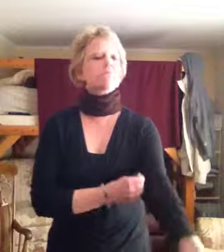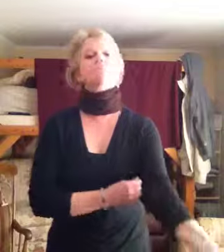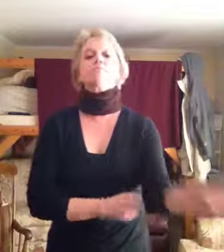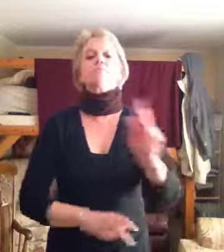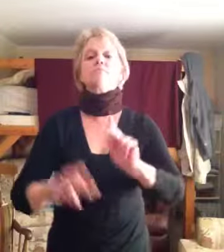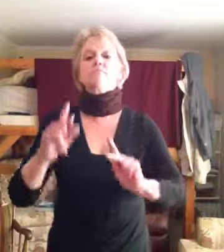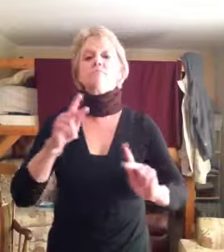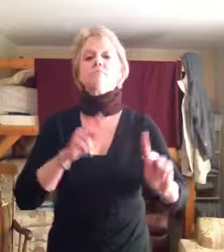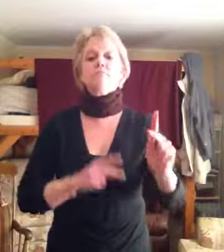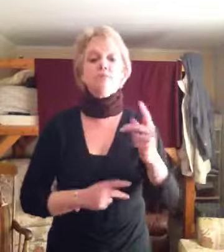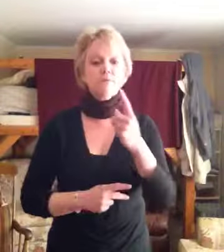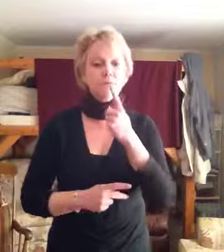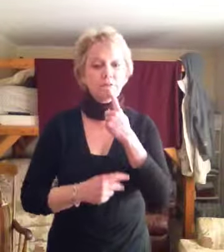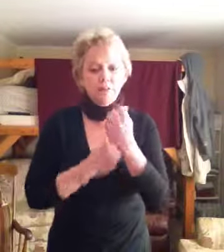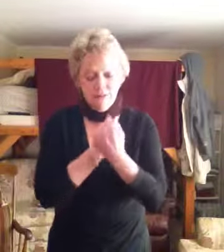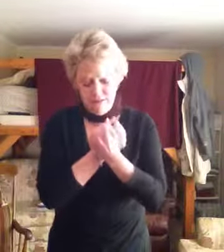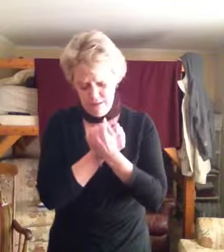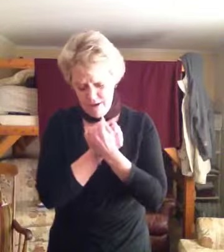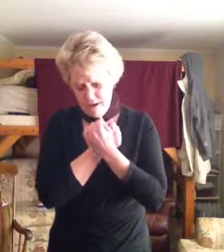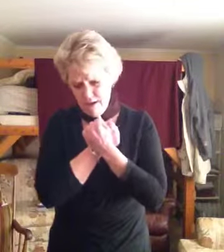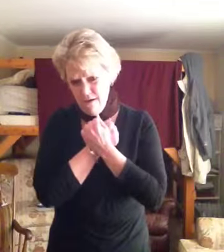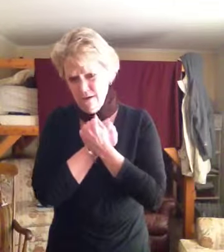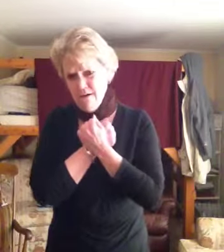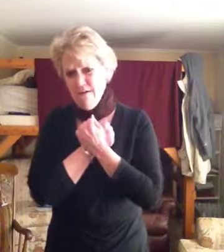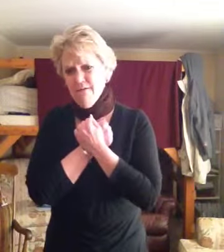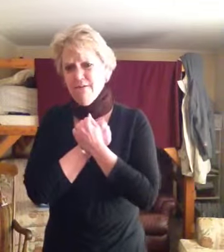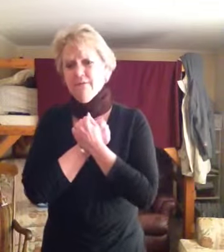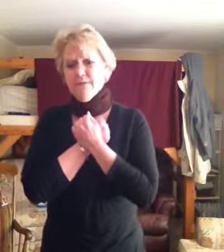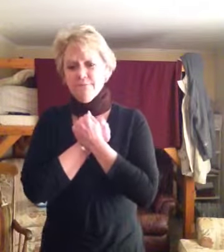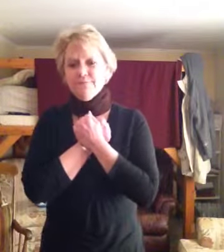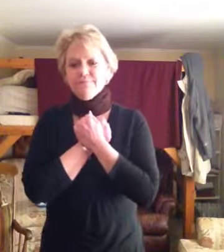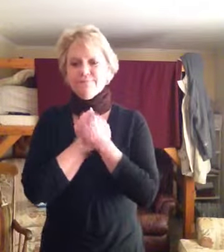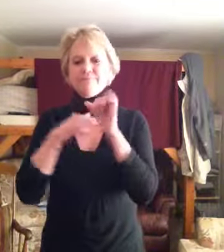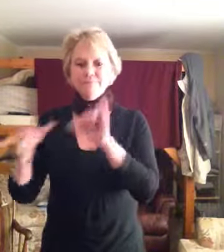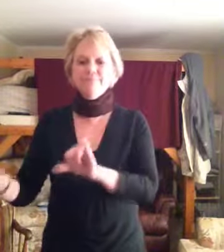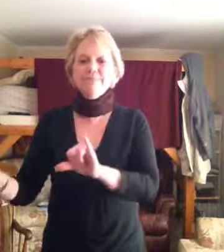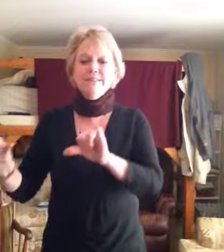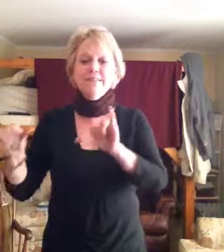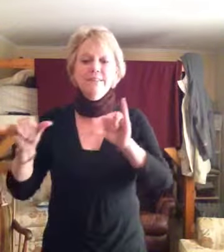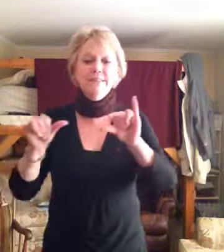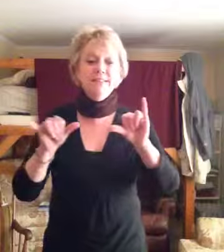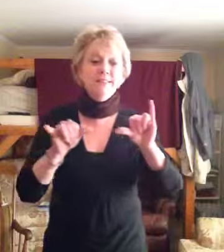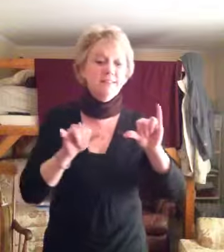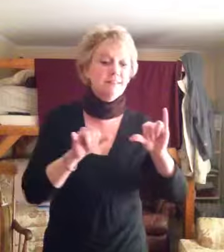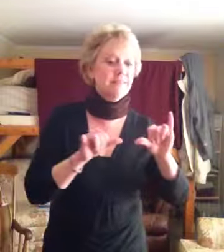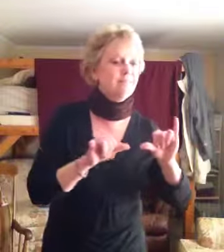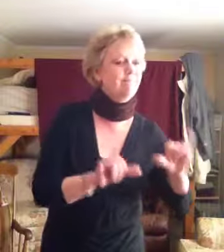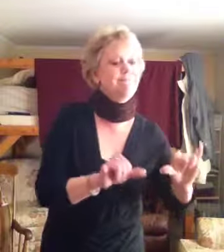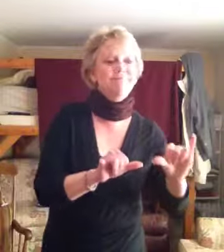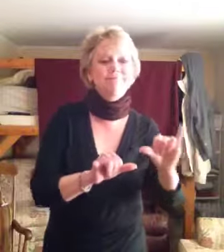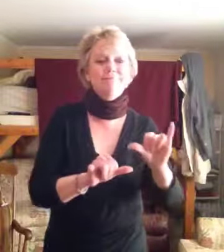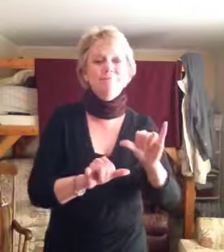Some say love, it is a river